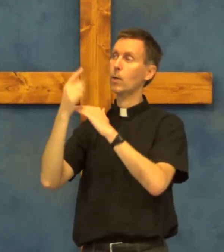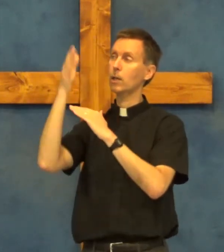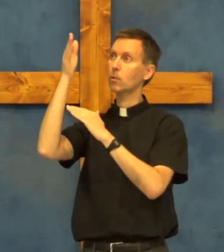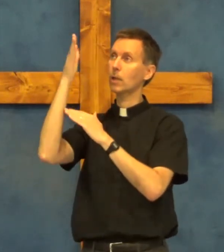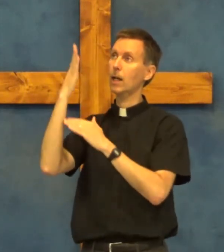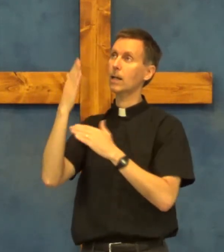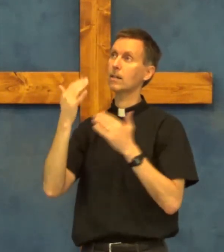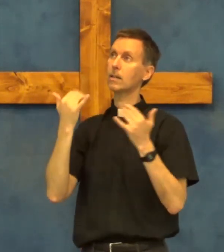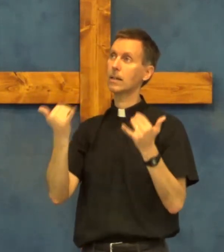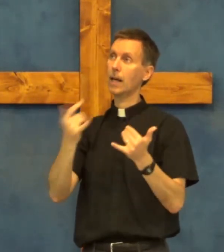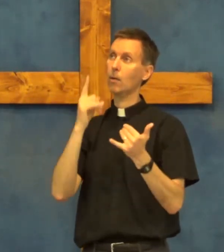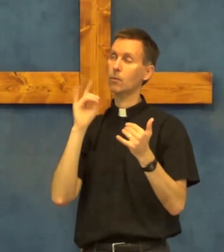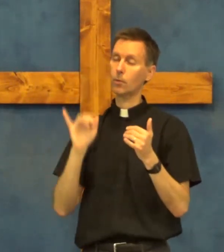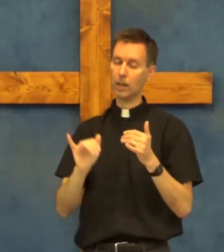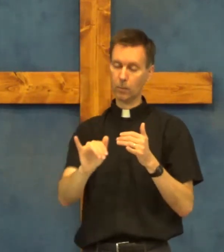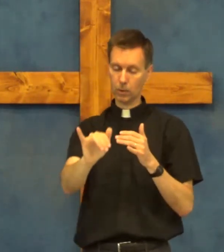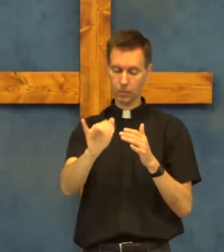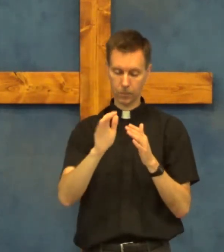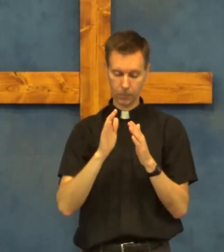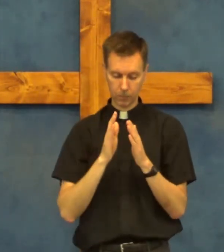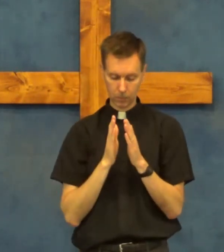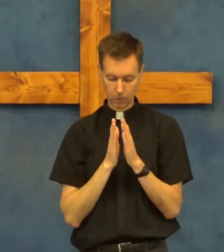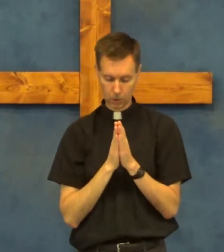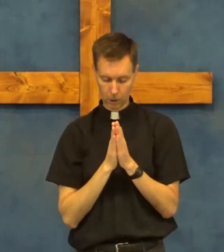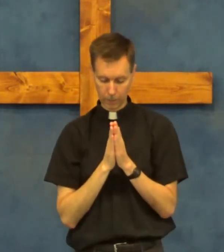trying of God now and forever amen